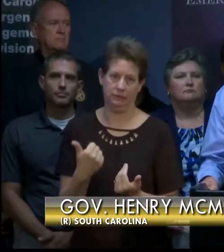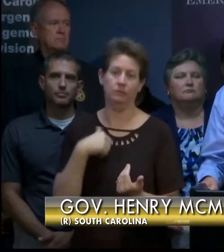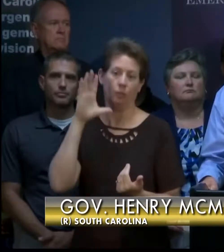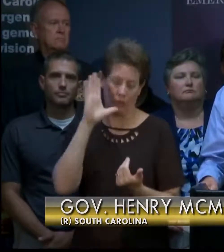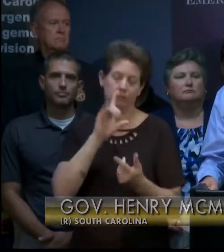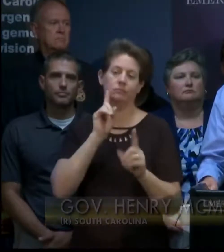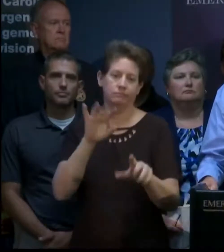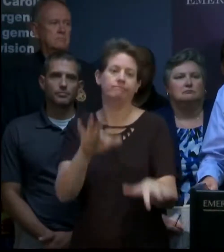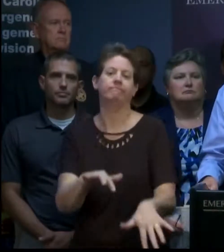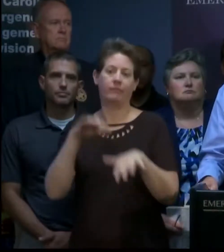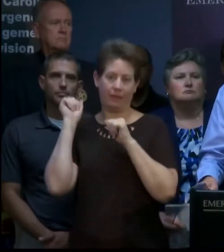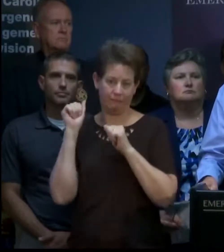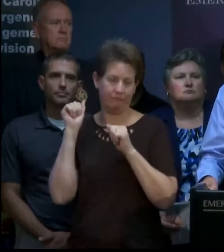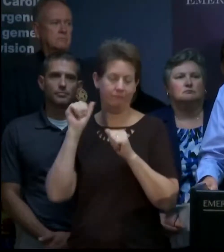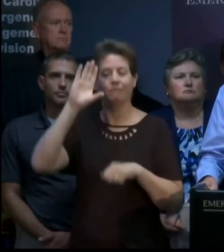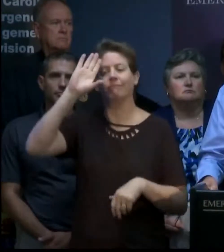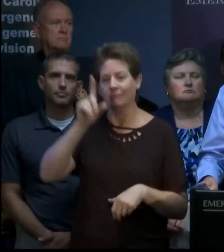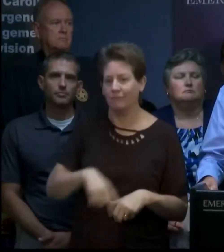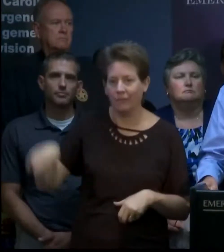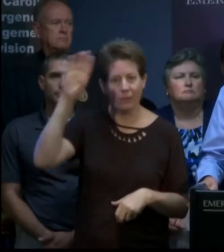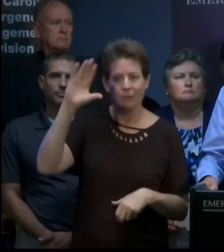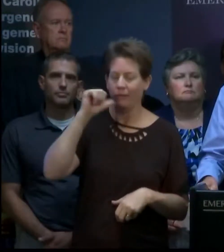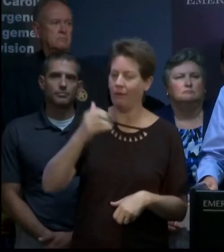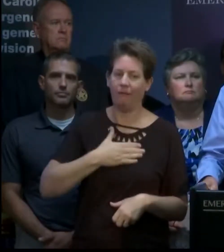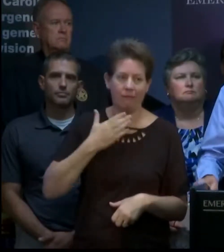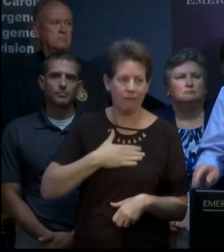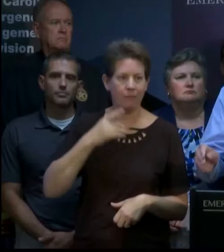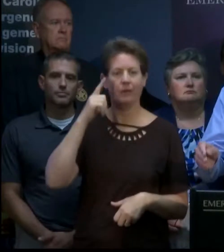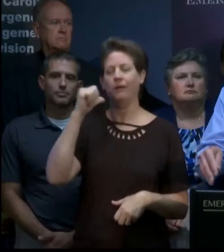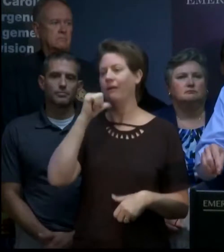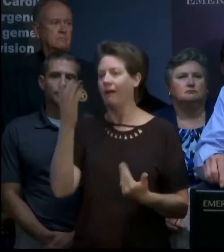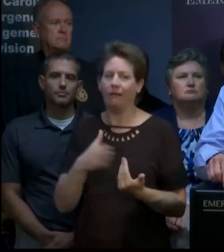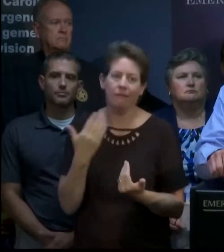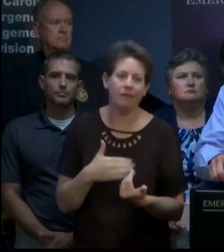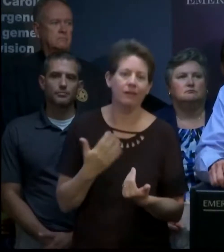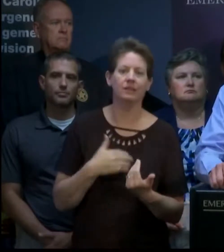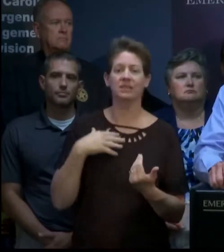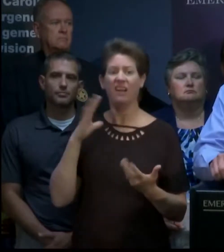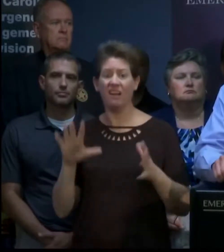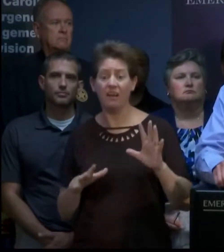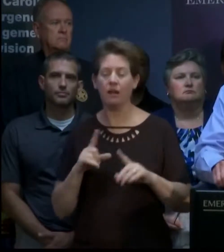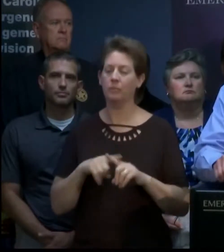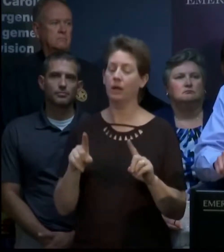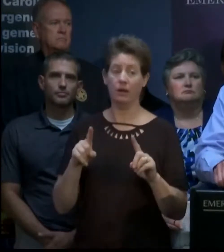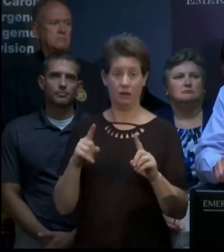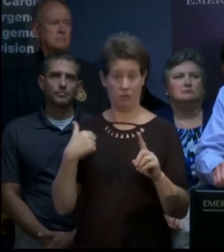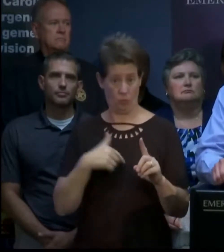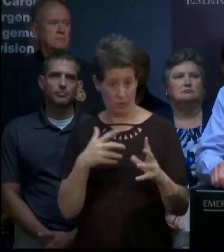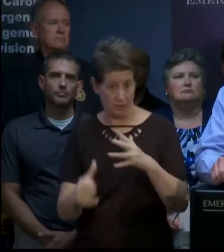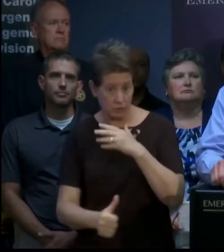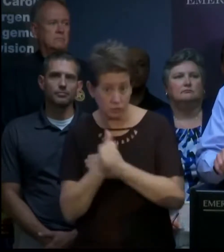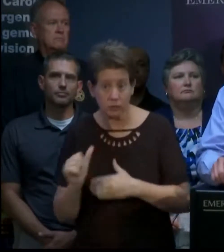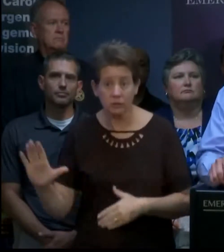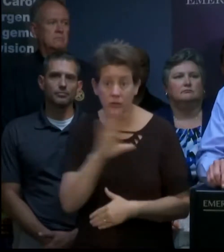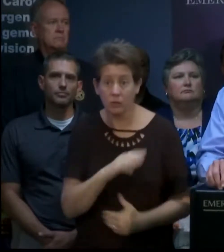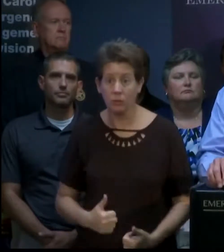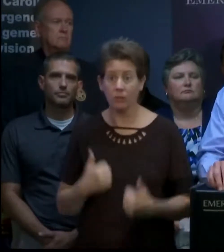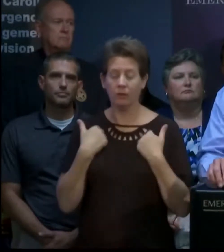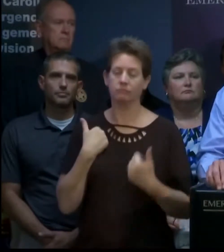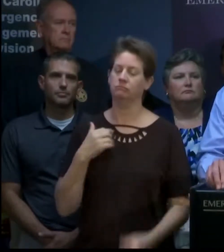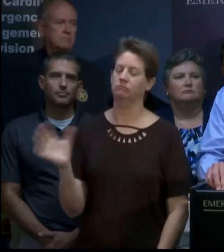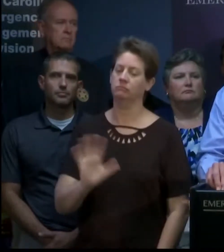some people. It's going to be inconvenient, but we do not want to risk one South Carolina life